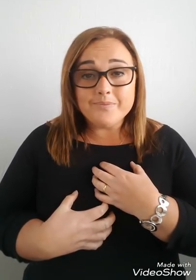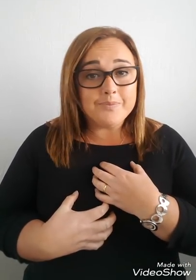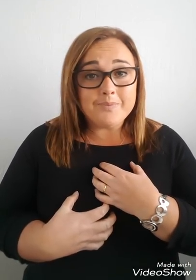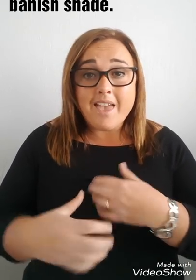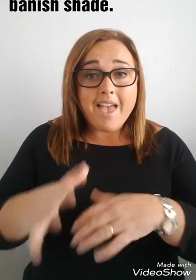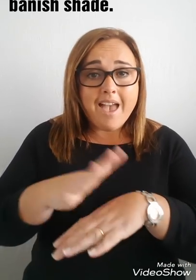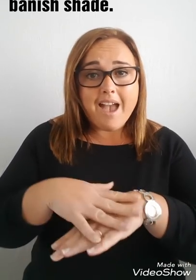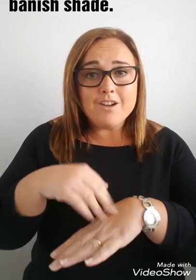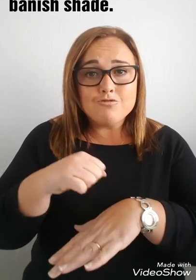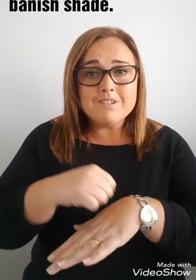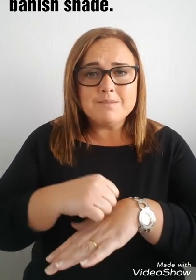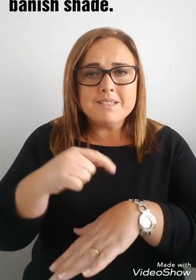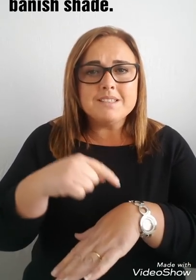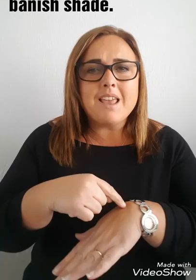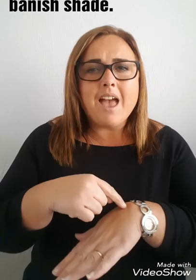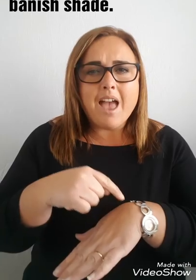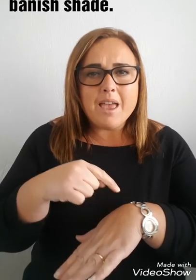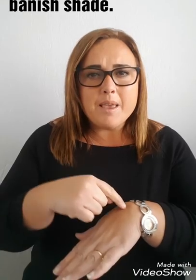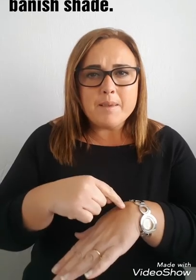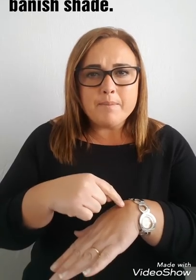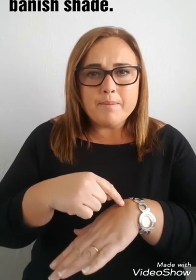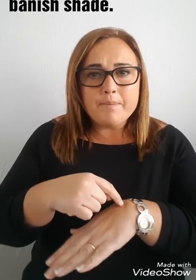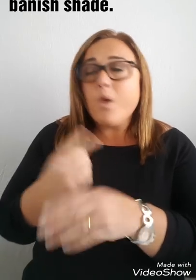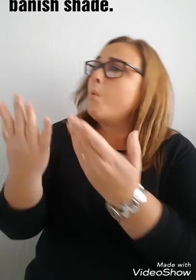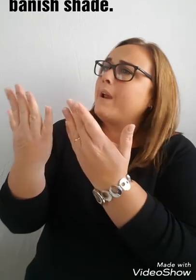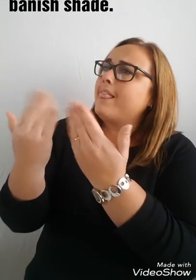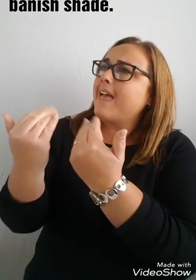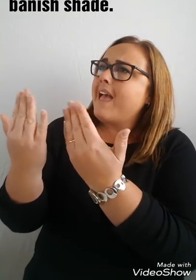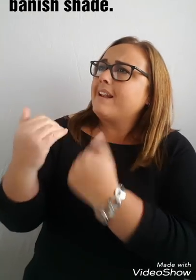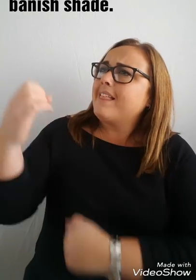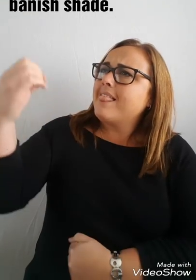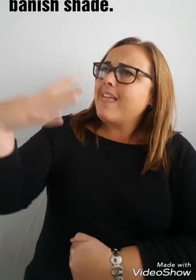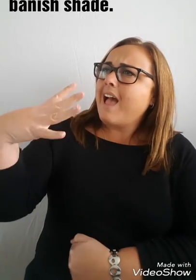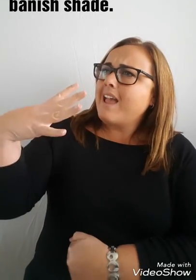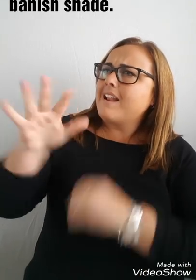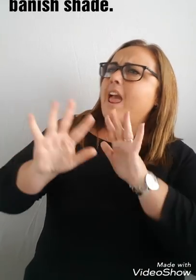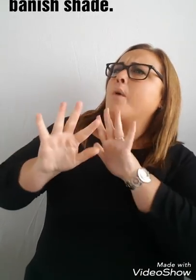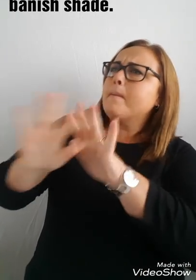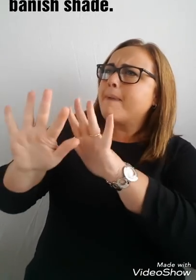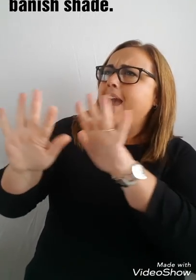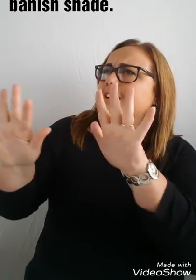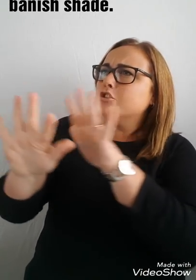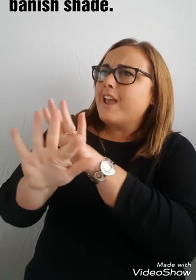at Christmas time, we let in light, and we vanishing,